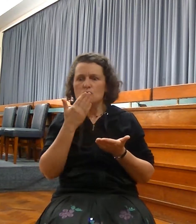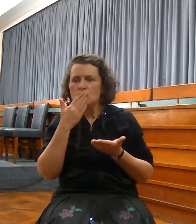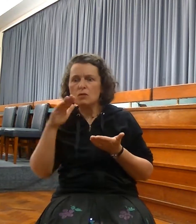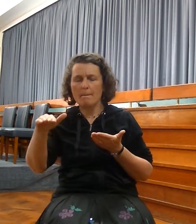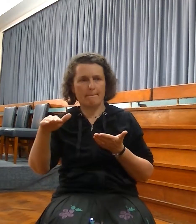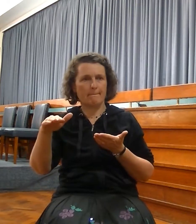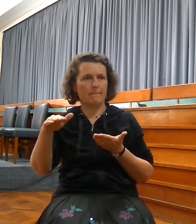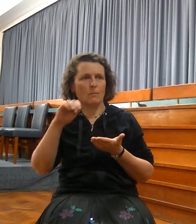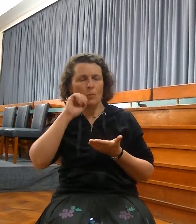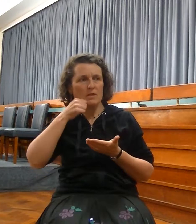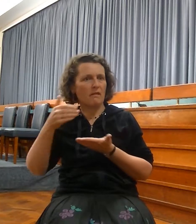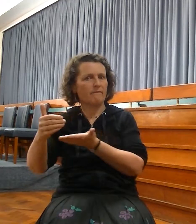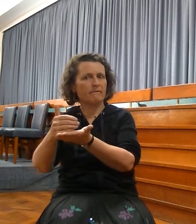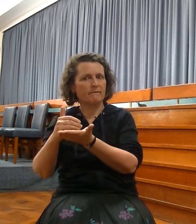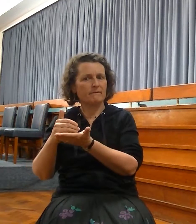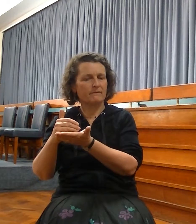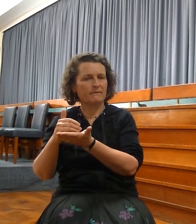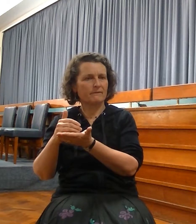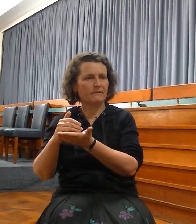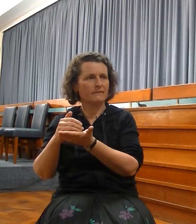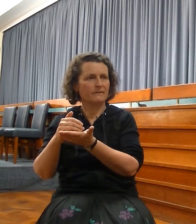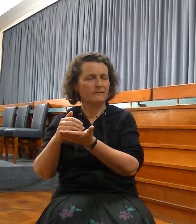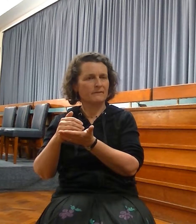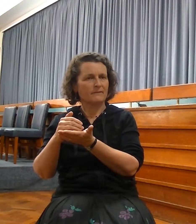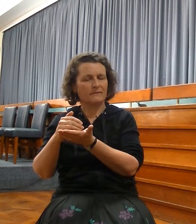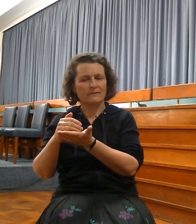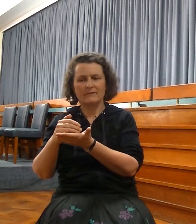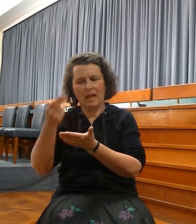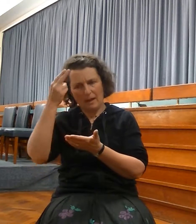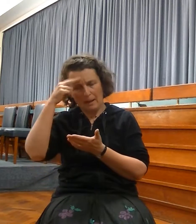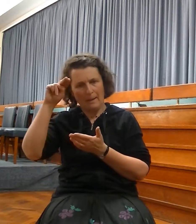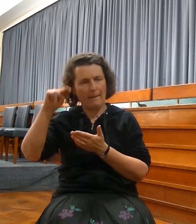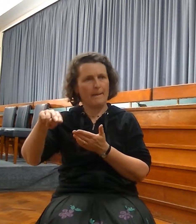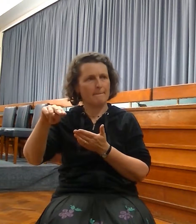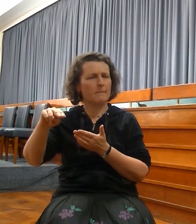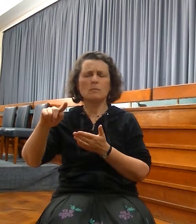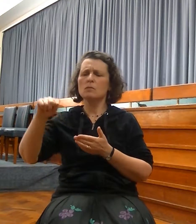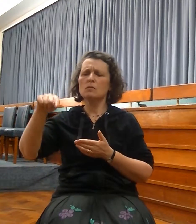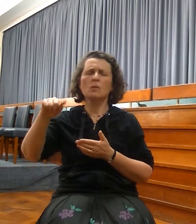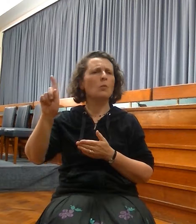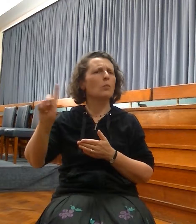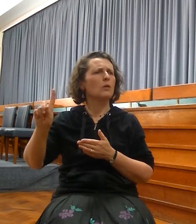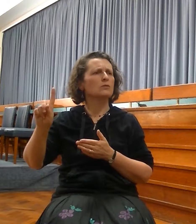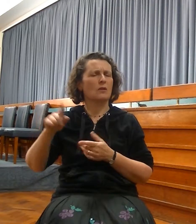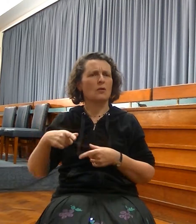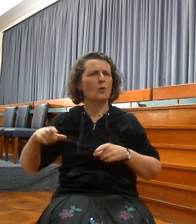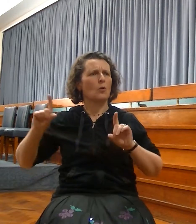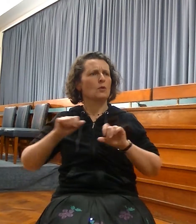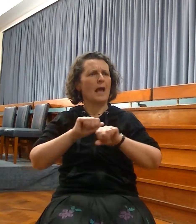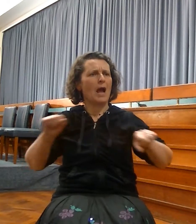And this is the name wherewith she shall be called, the Lord our righteousness. For thus said the